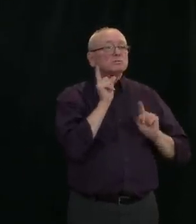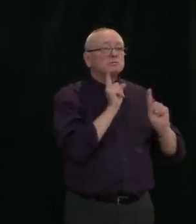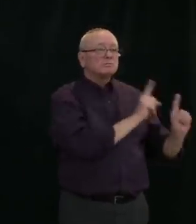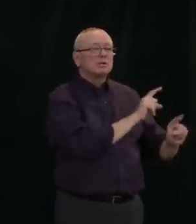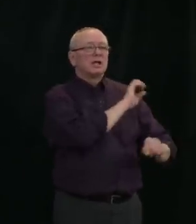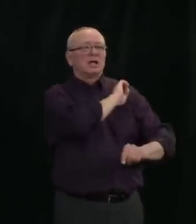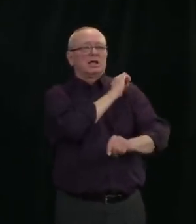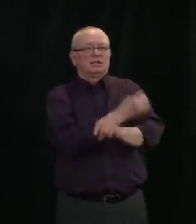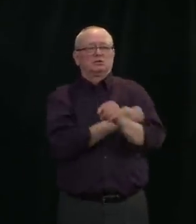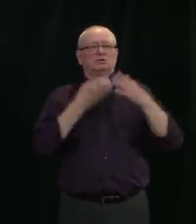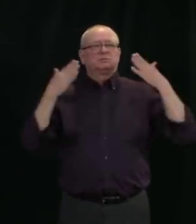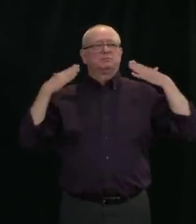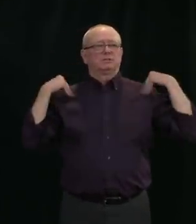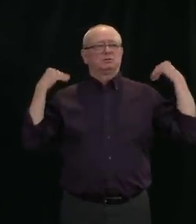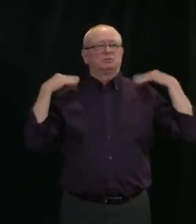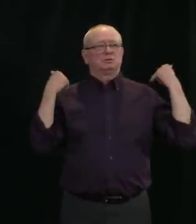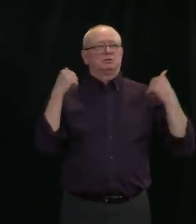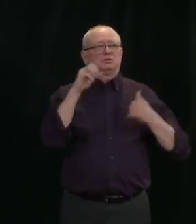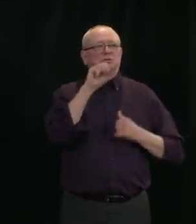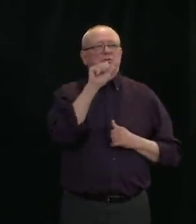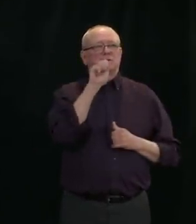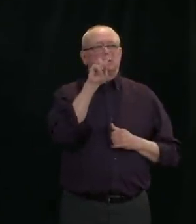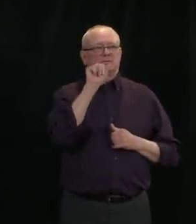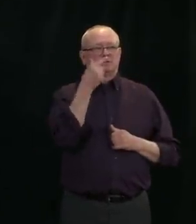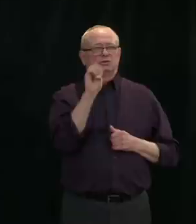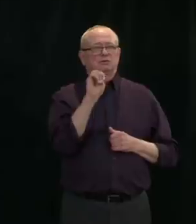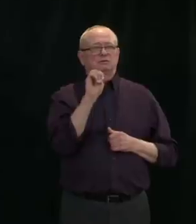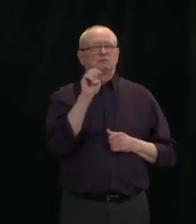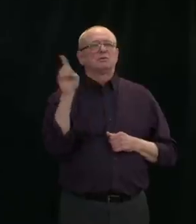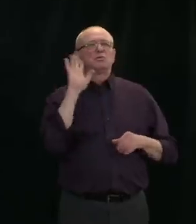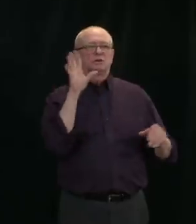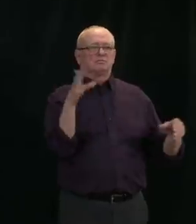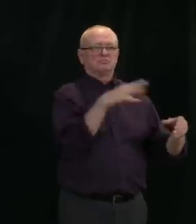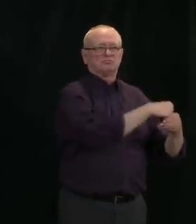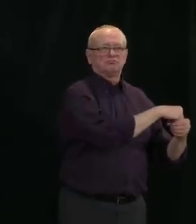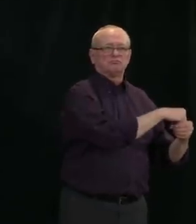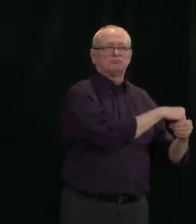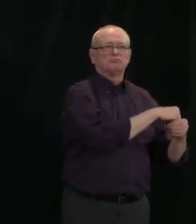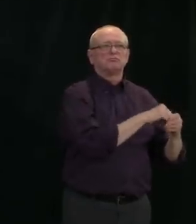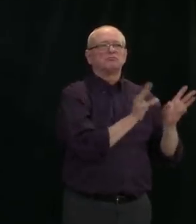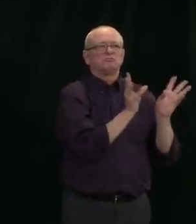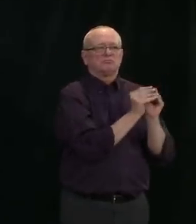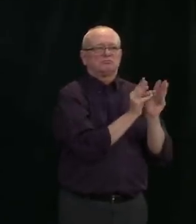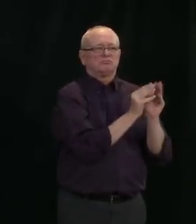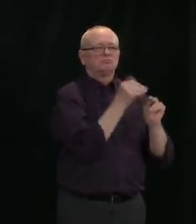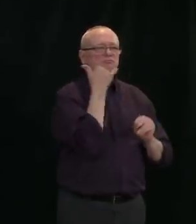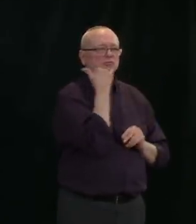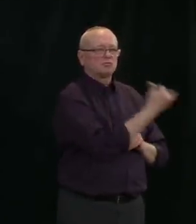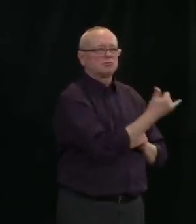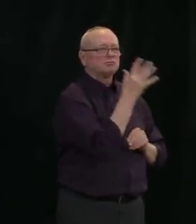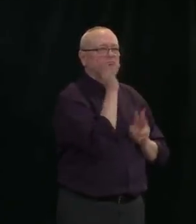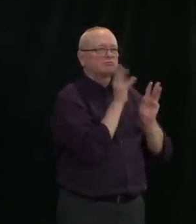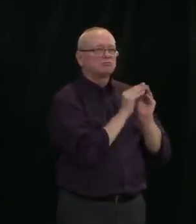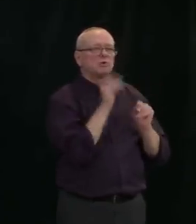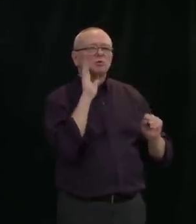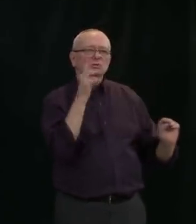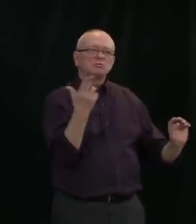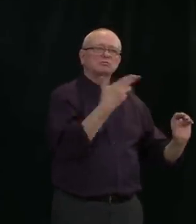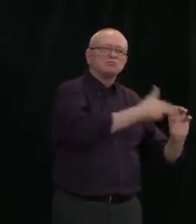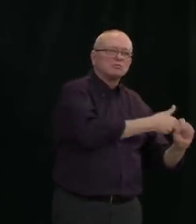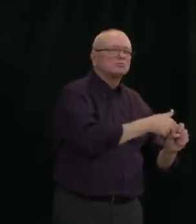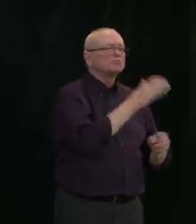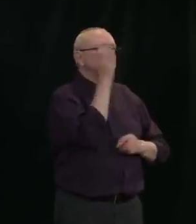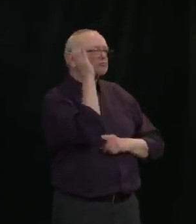call with OPEC Plus. She will be participating with an open mind about